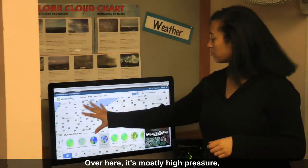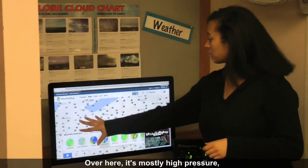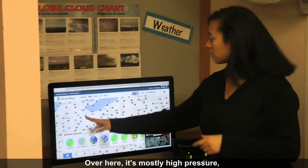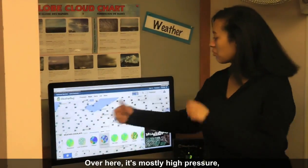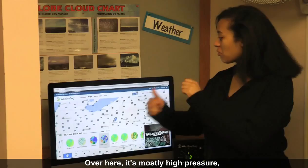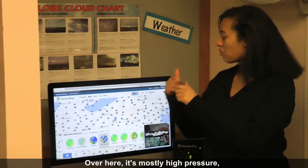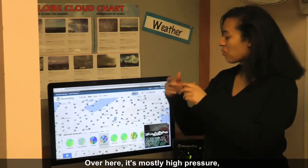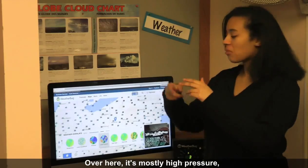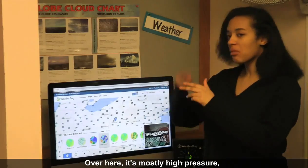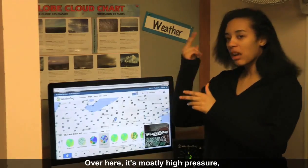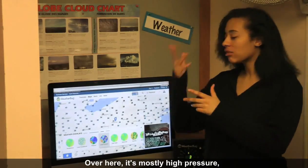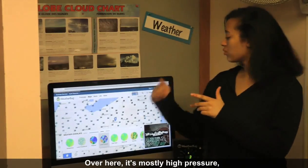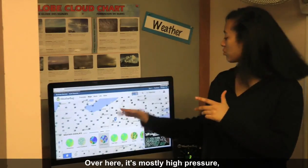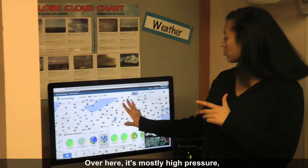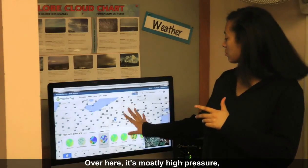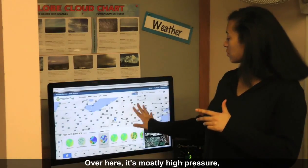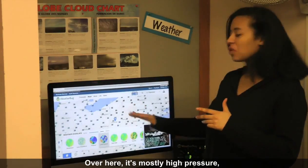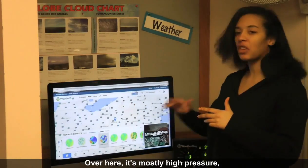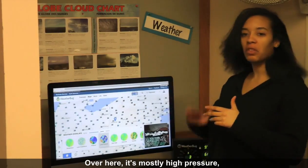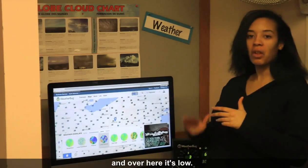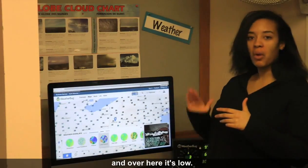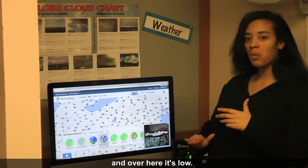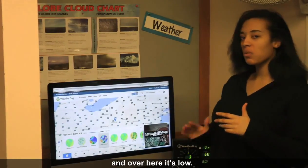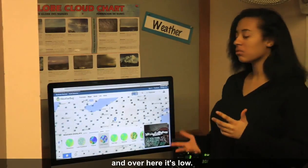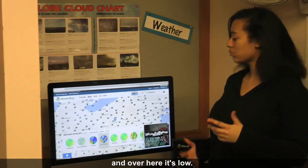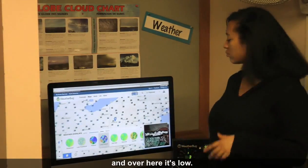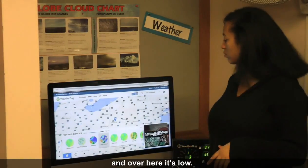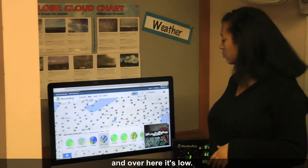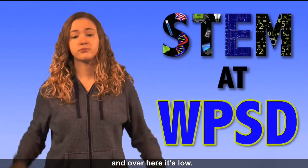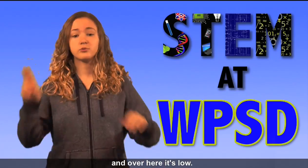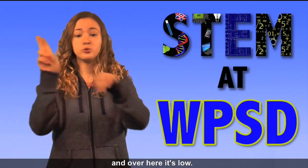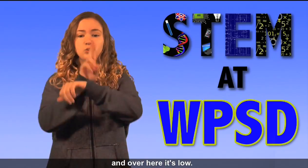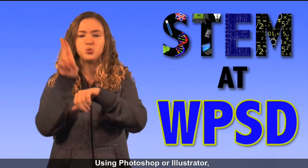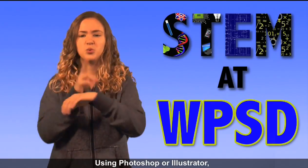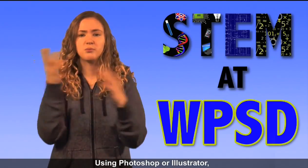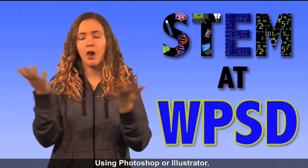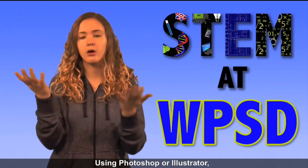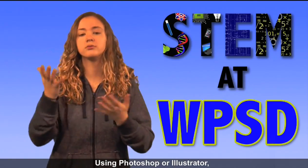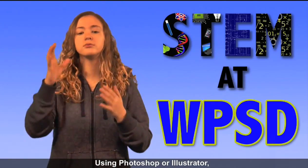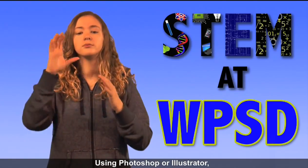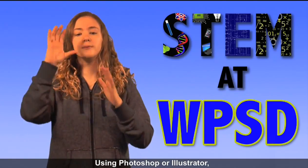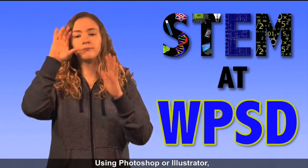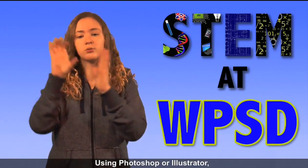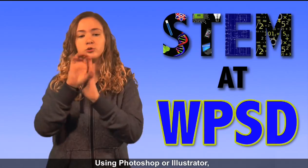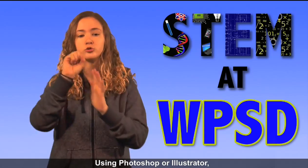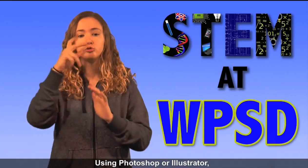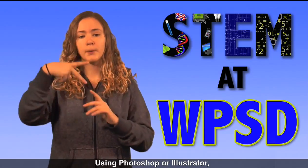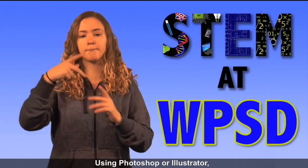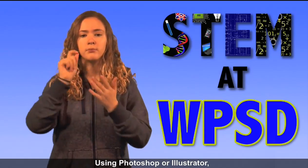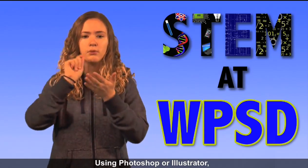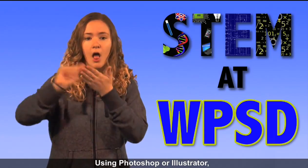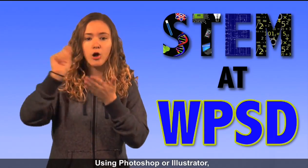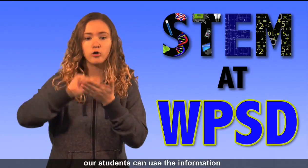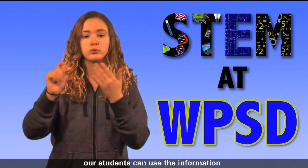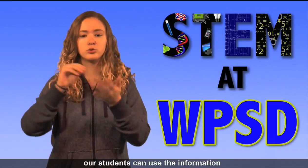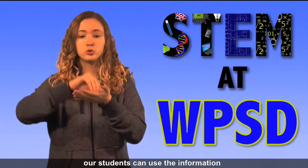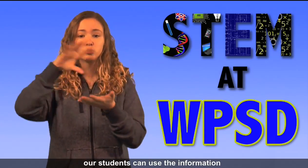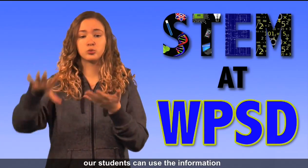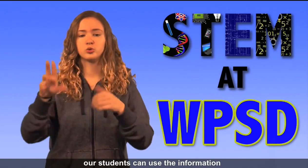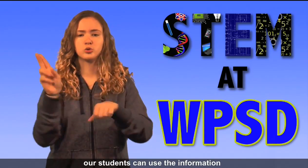Over here, it's mostly high pressure and over here it's low. Using Photoshop or Illustrator, our students